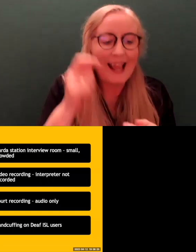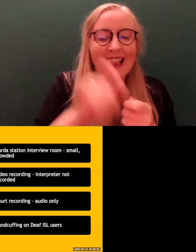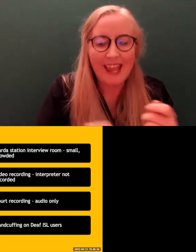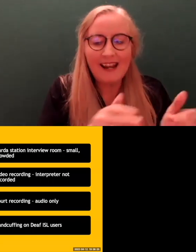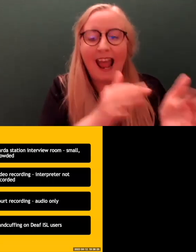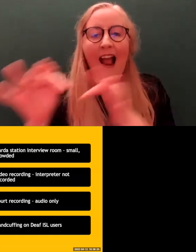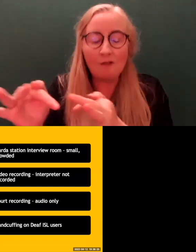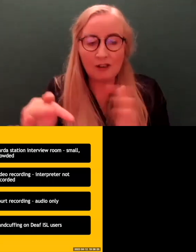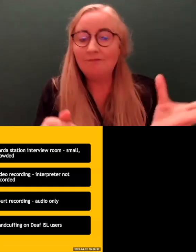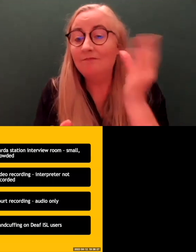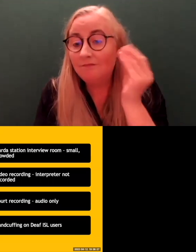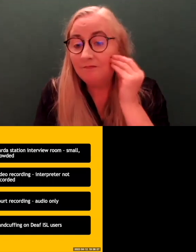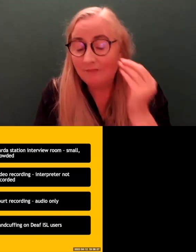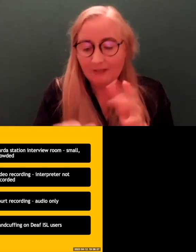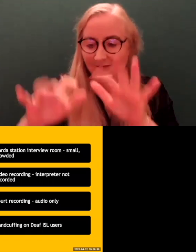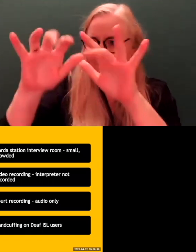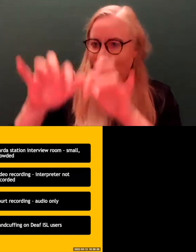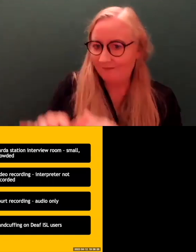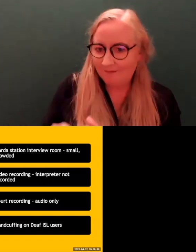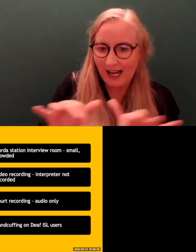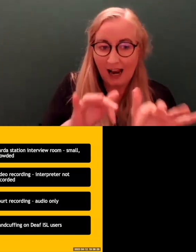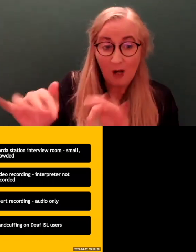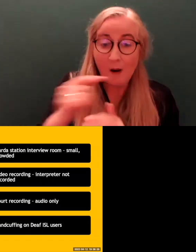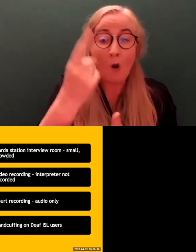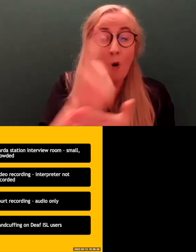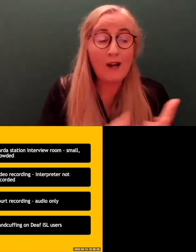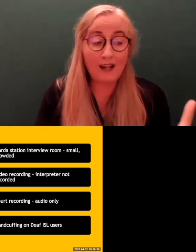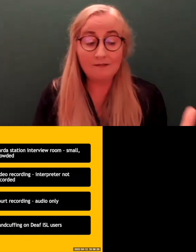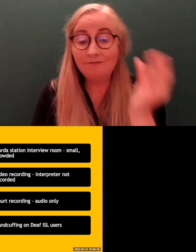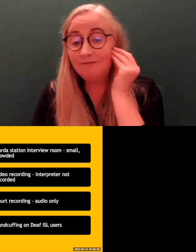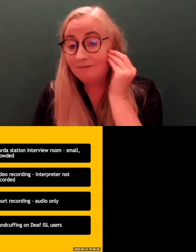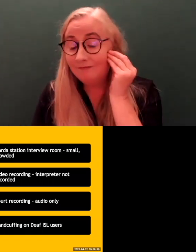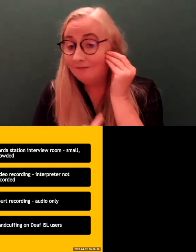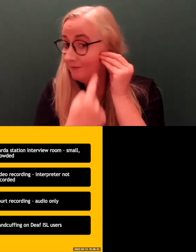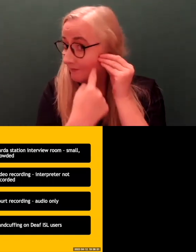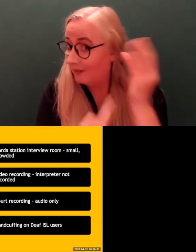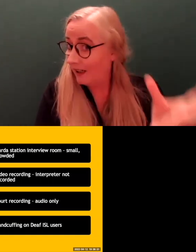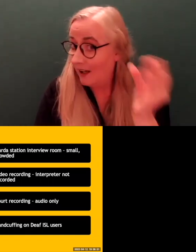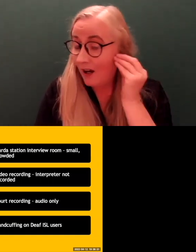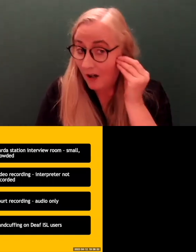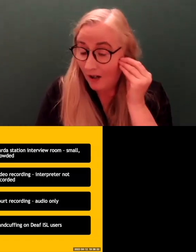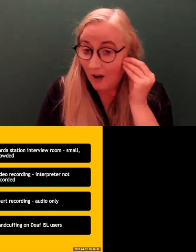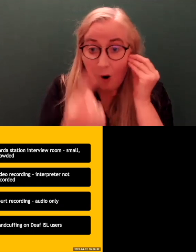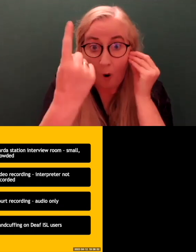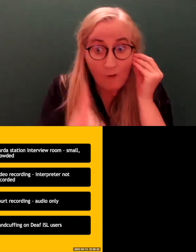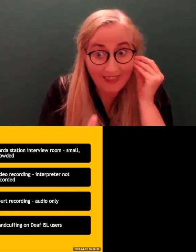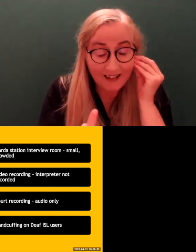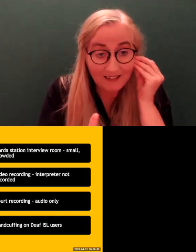thereafter. However, there's only audio recording. So there isn't, to my knowledge, any video